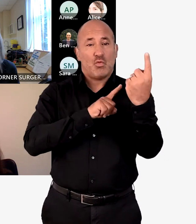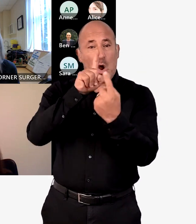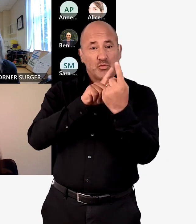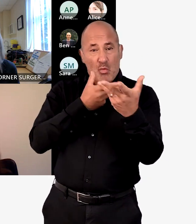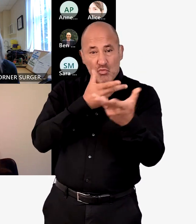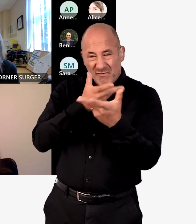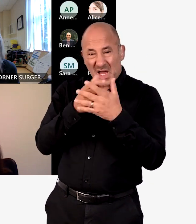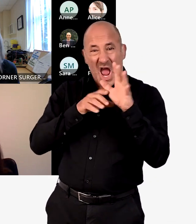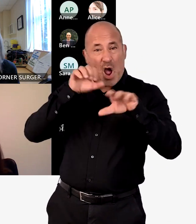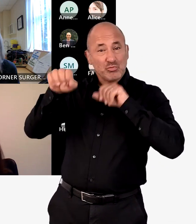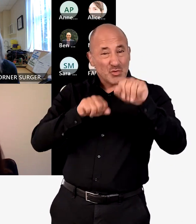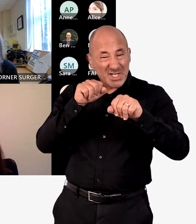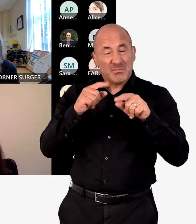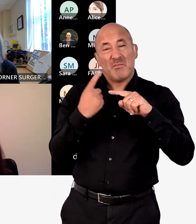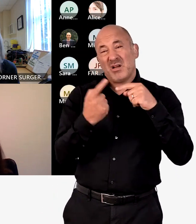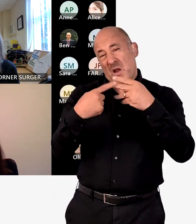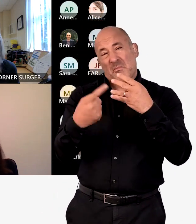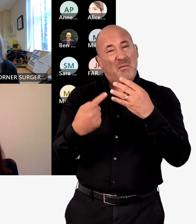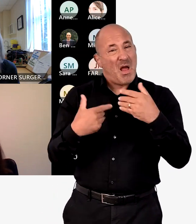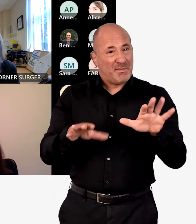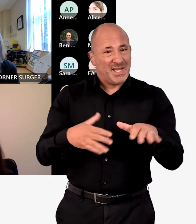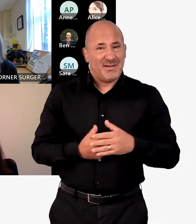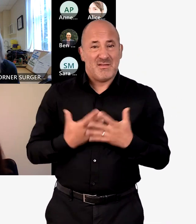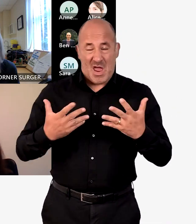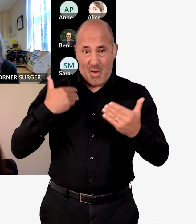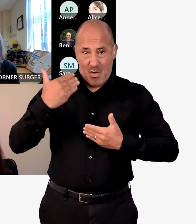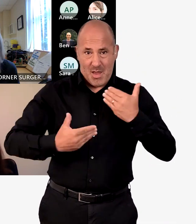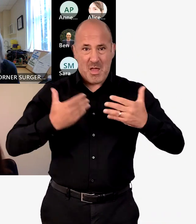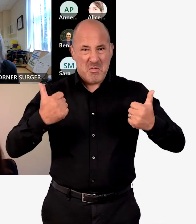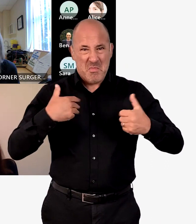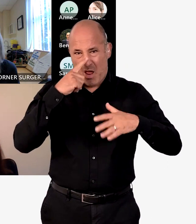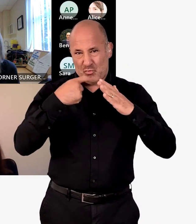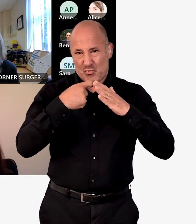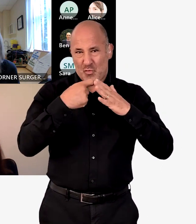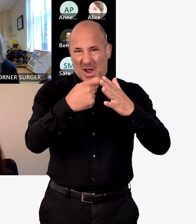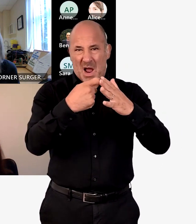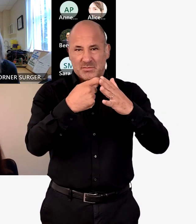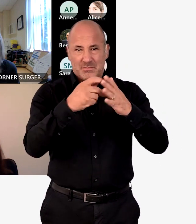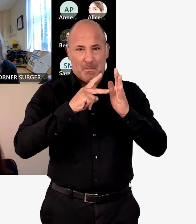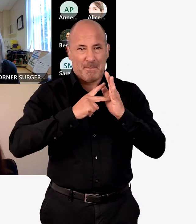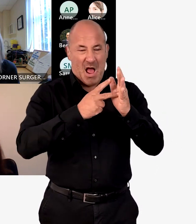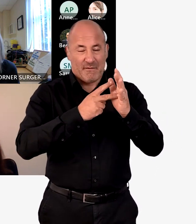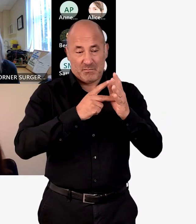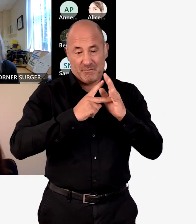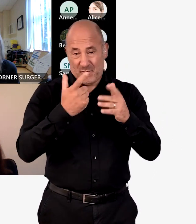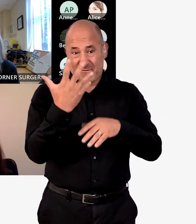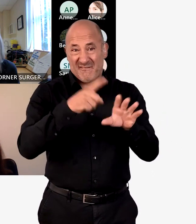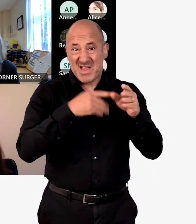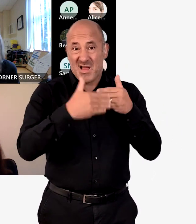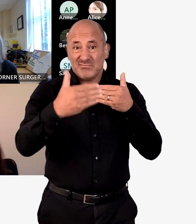187 one-to-one conversations, outreach events, etc. And we are now at the point where we can recommend to you a plan for the next